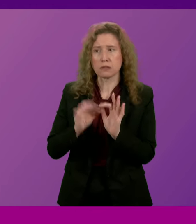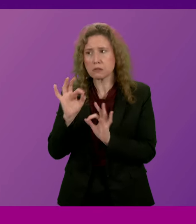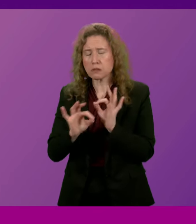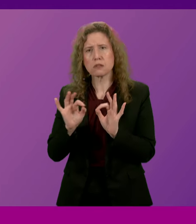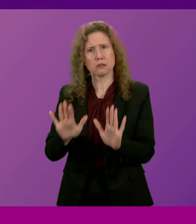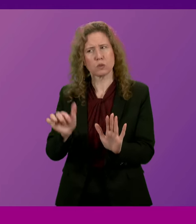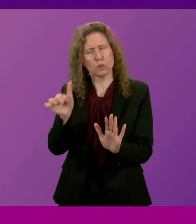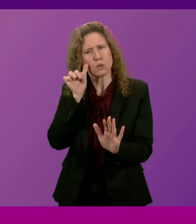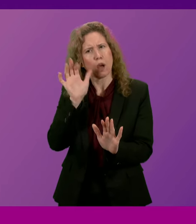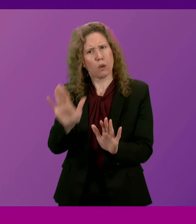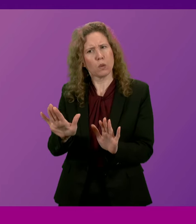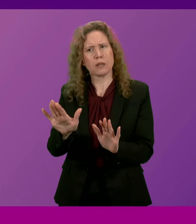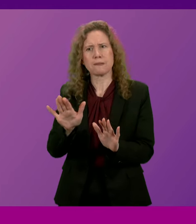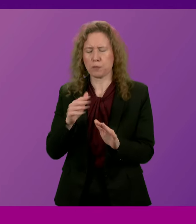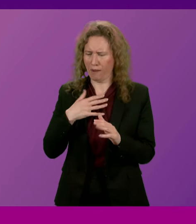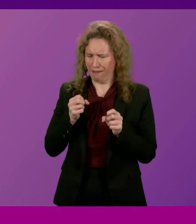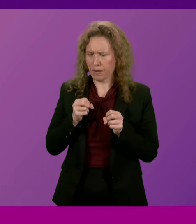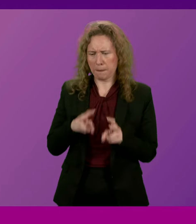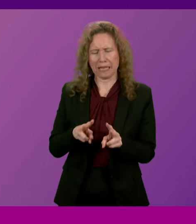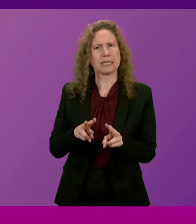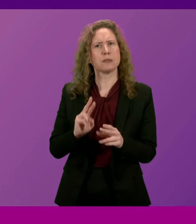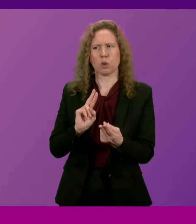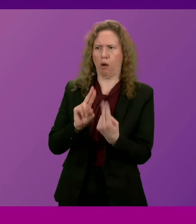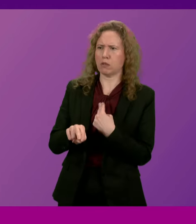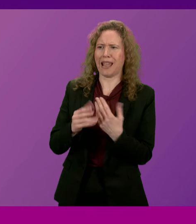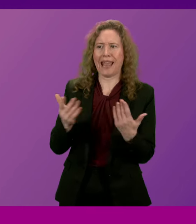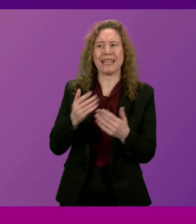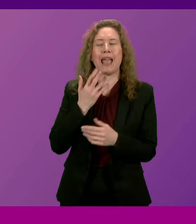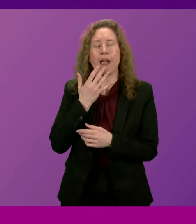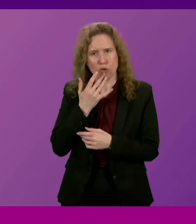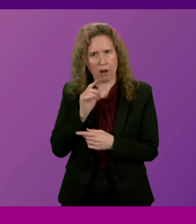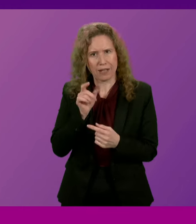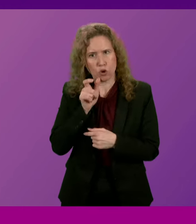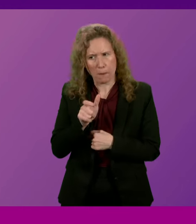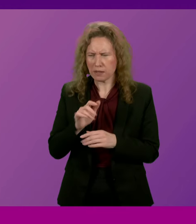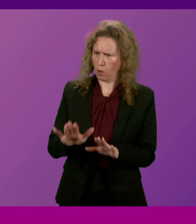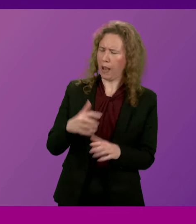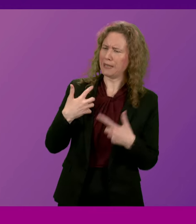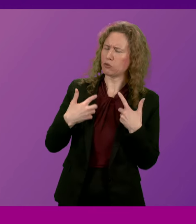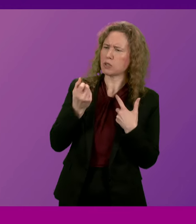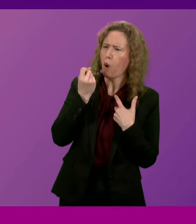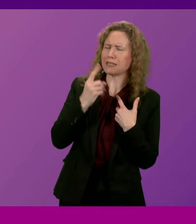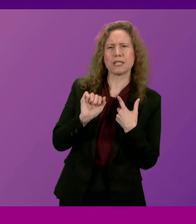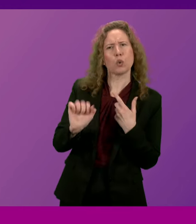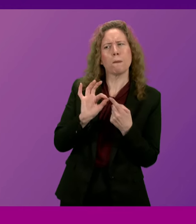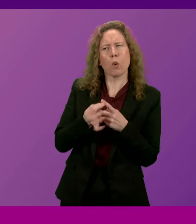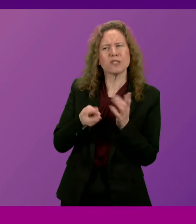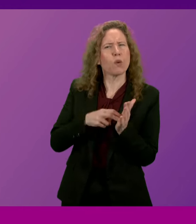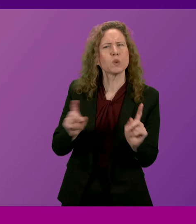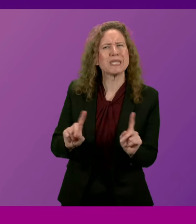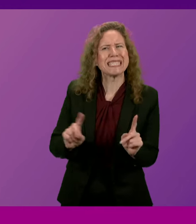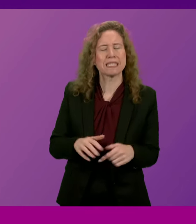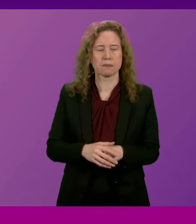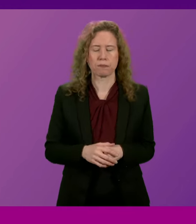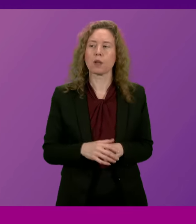Member will be aware that there is a mechanism to address inaccurate comments. So I'm very interested to understand what the point of order is.